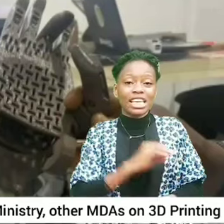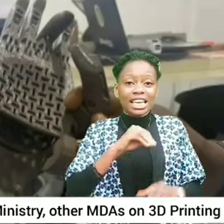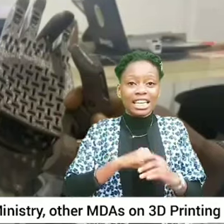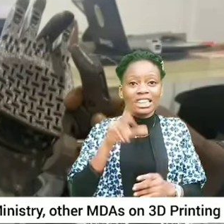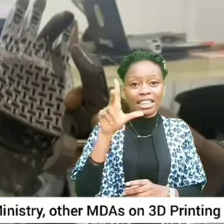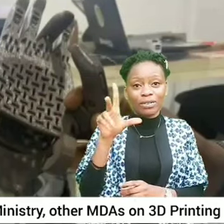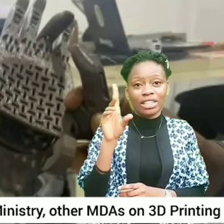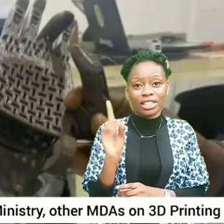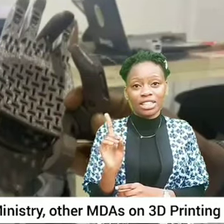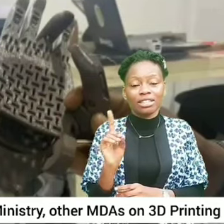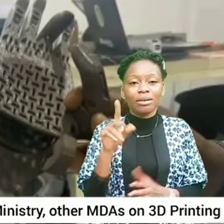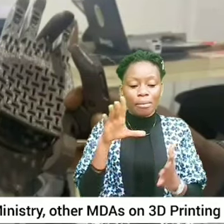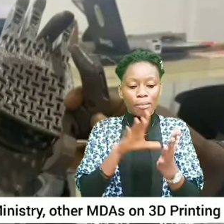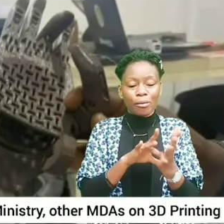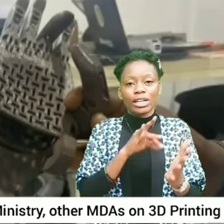-D printing.